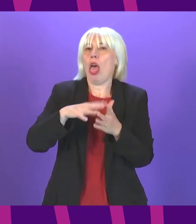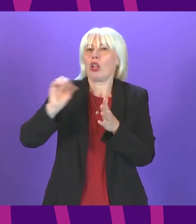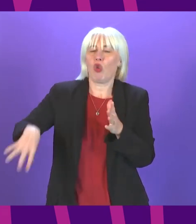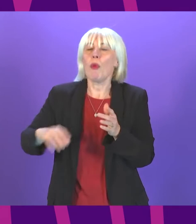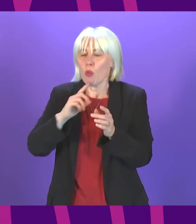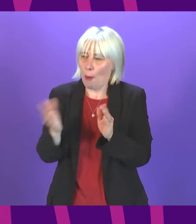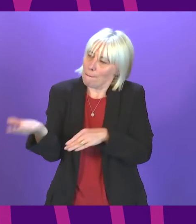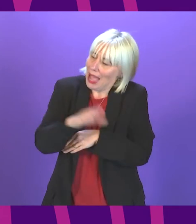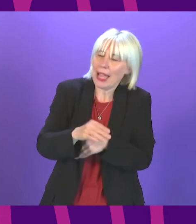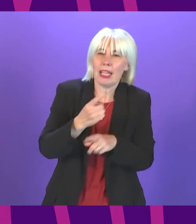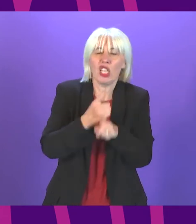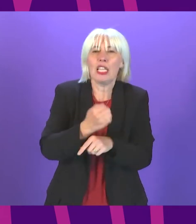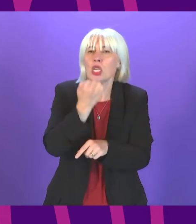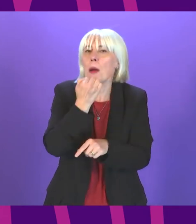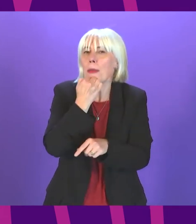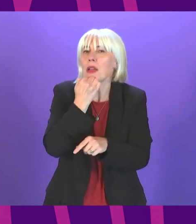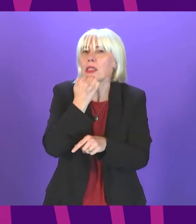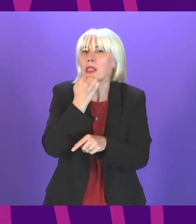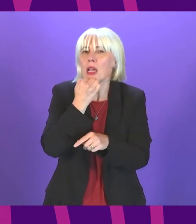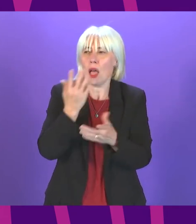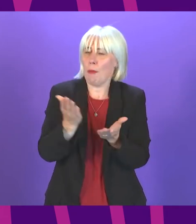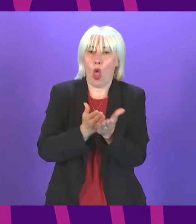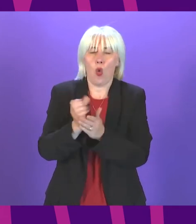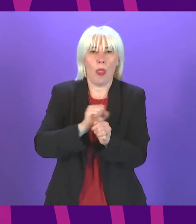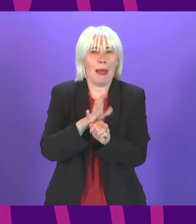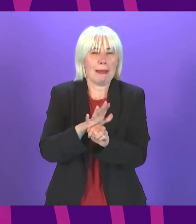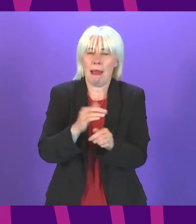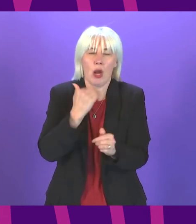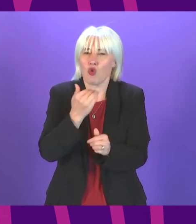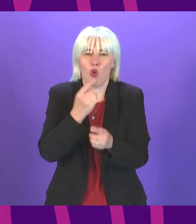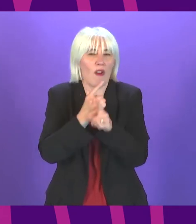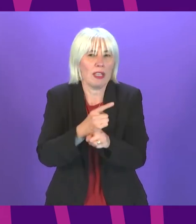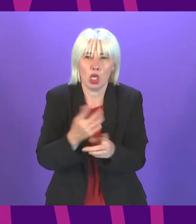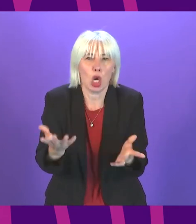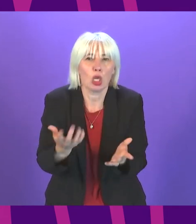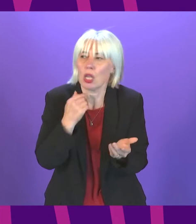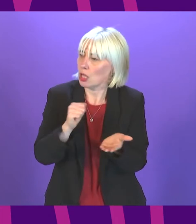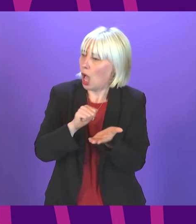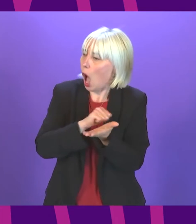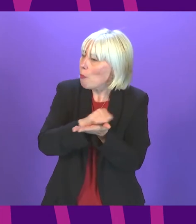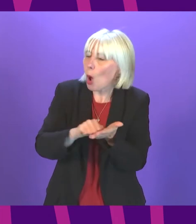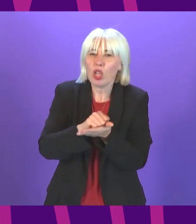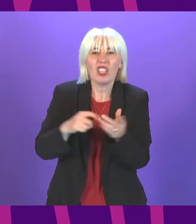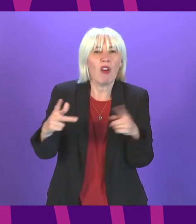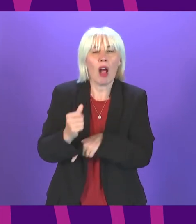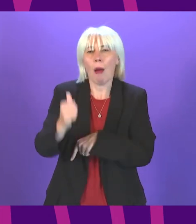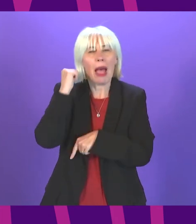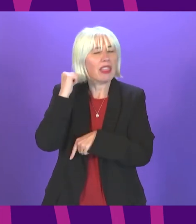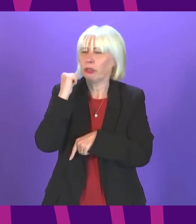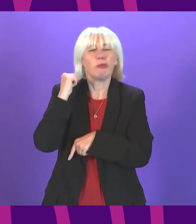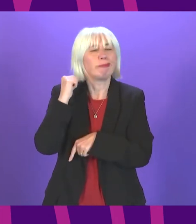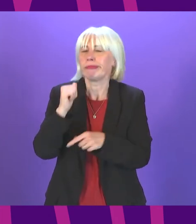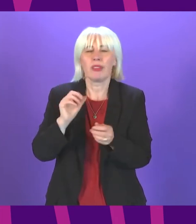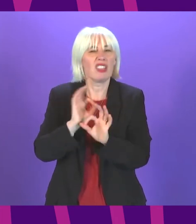numbers that left us so badly short during the pandemic no apology for doing it and no